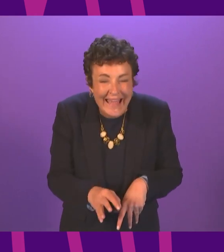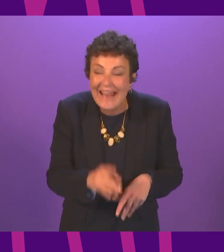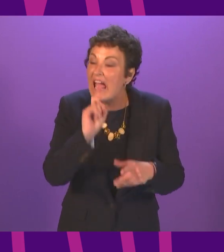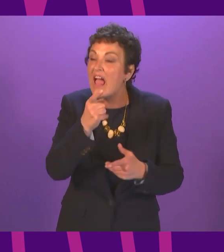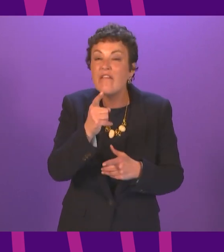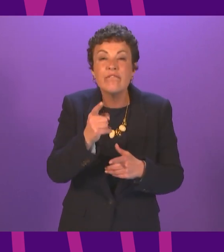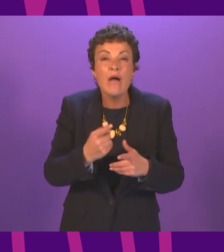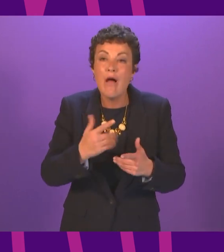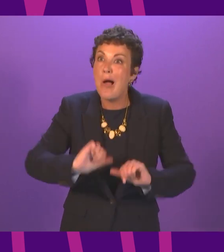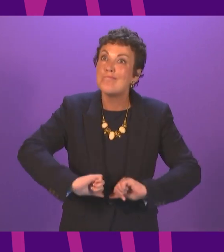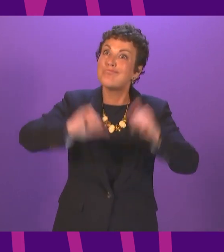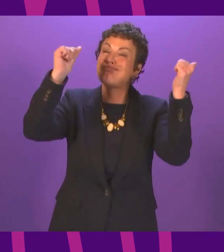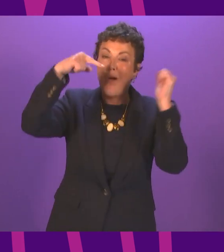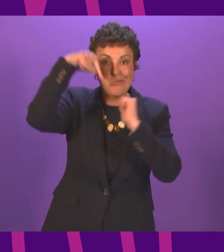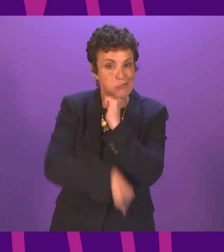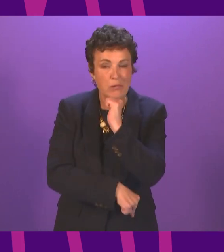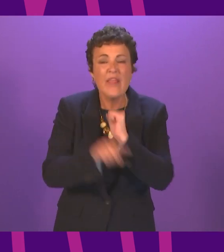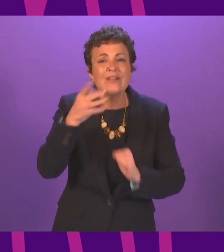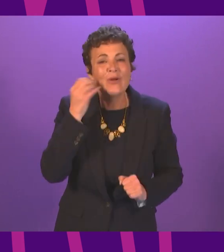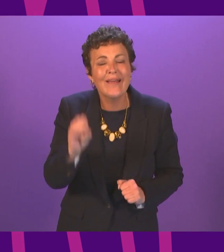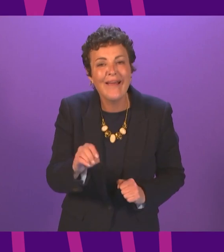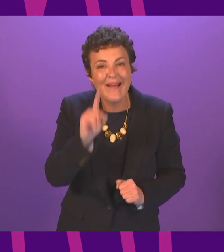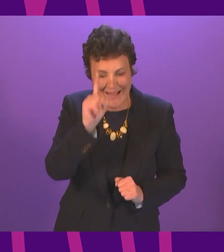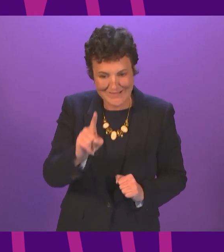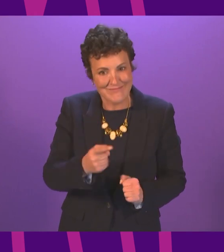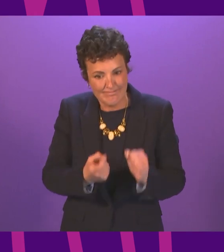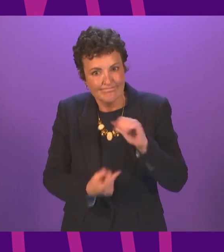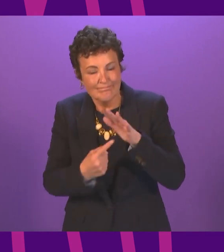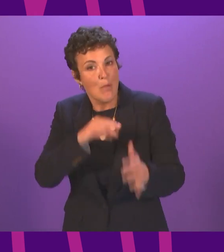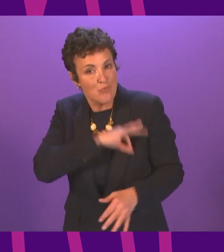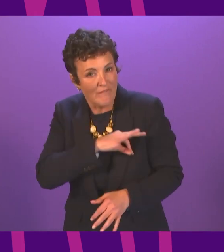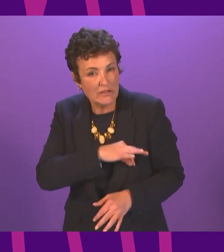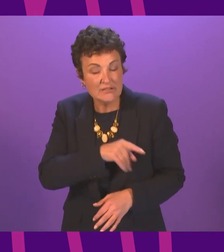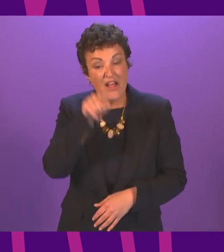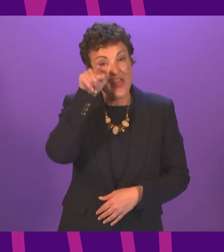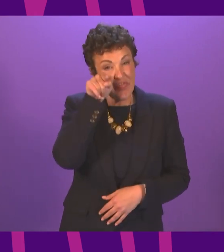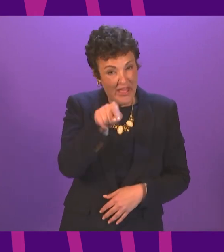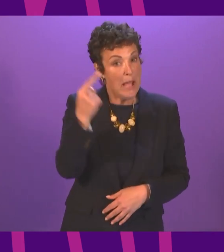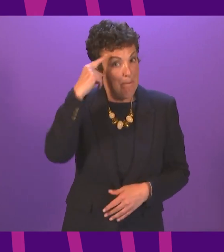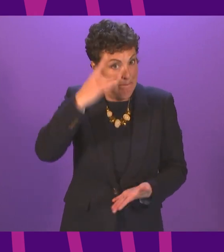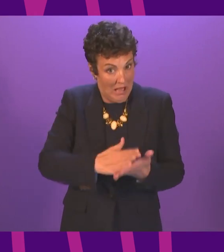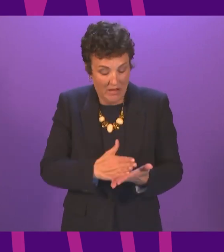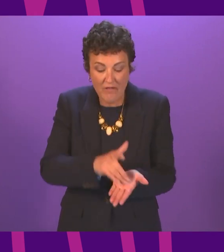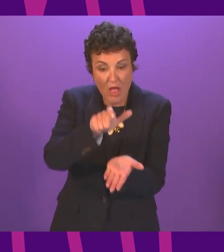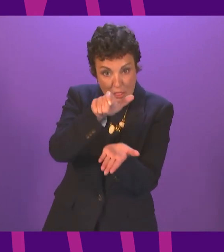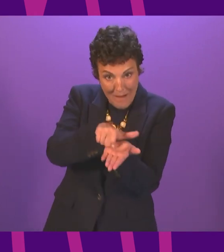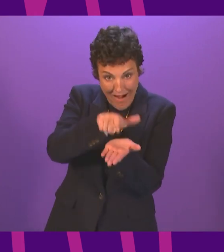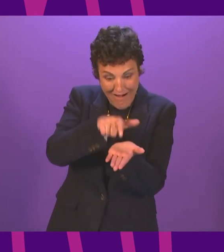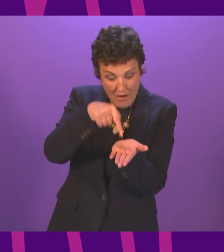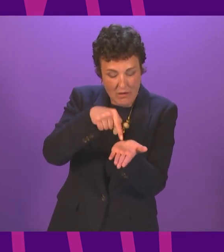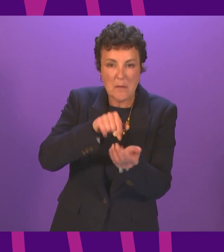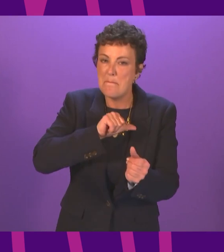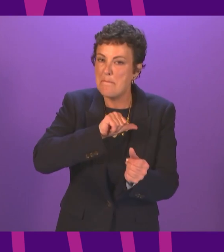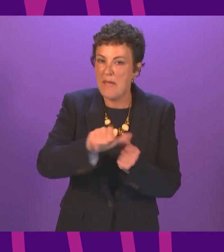and a model that has at its core a number of assumptions that the market is the ideal way of making